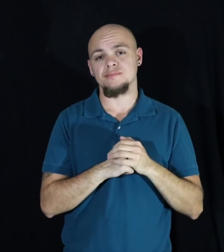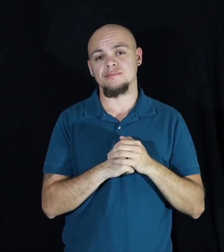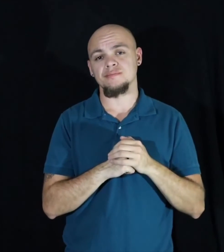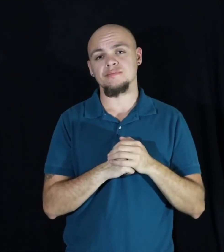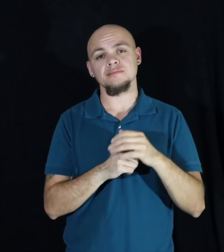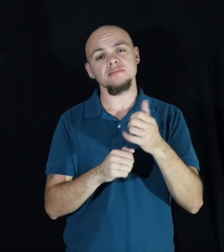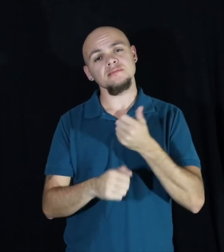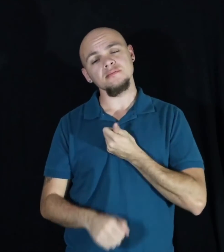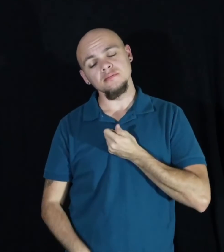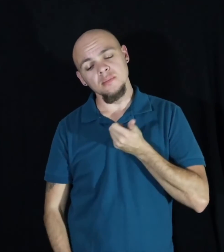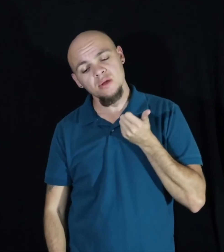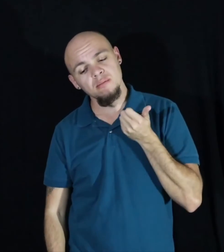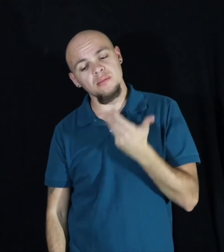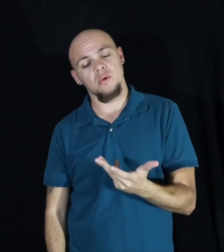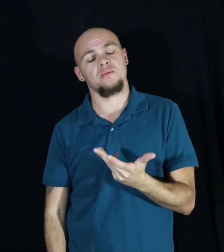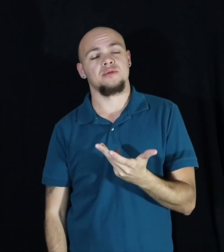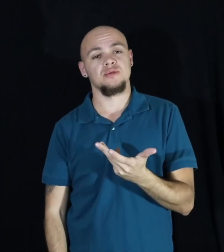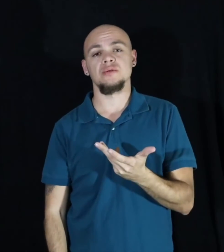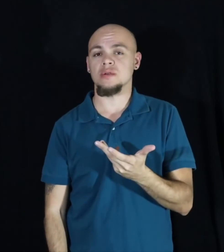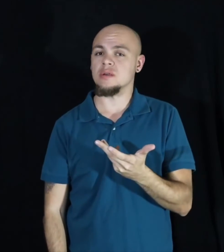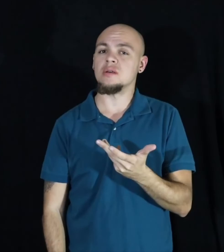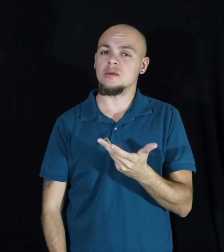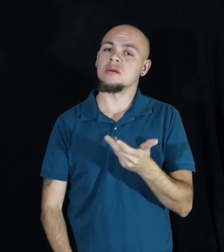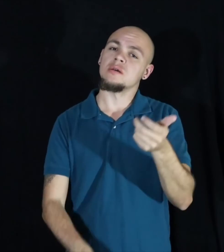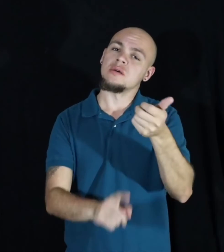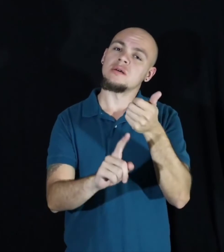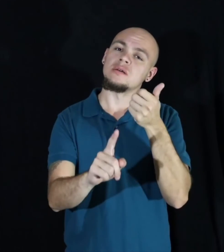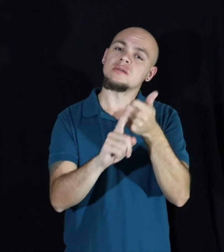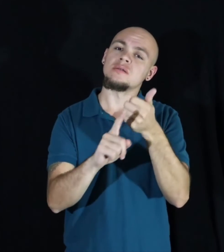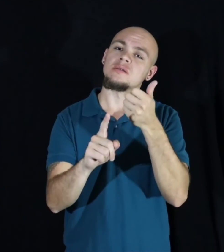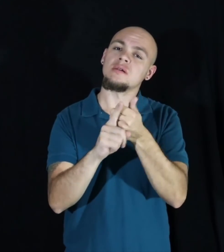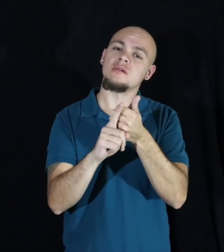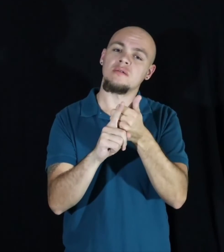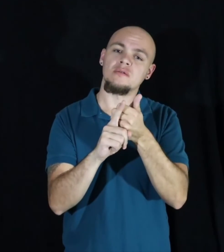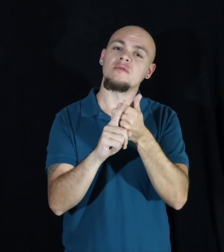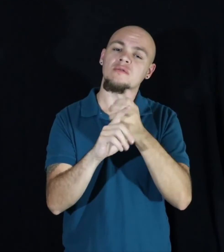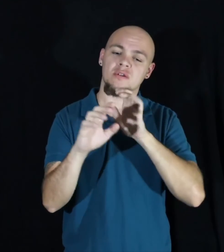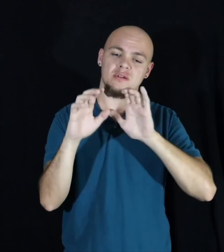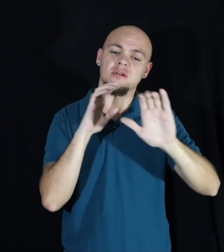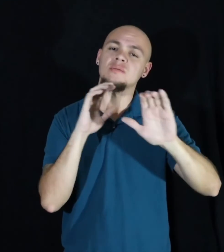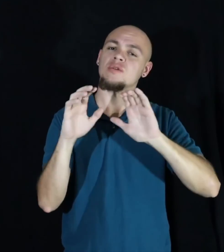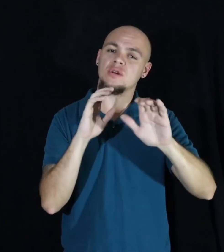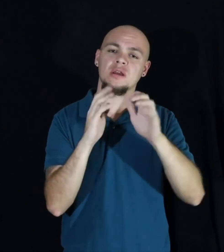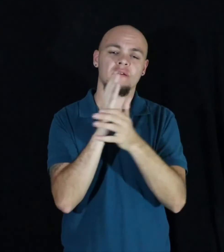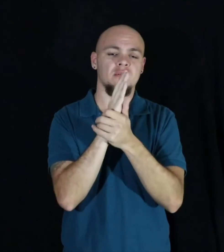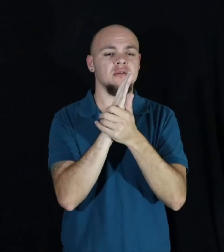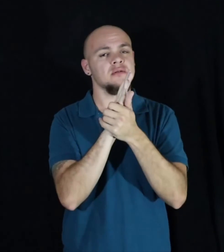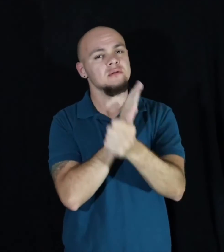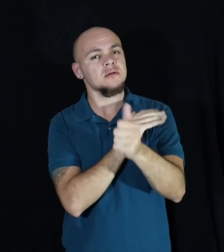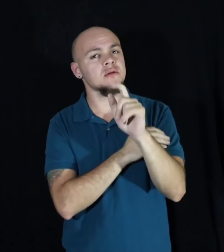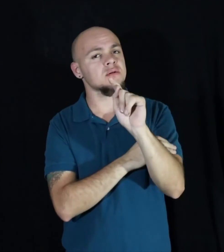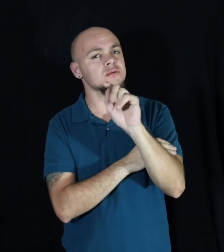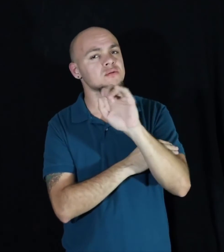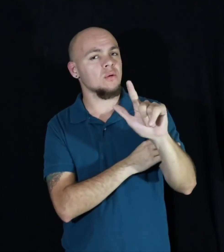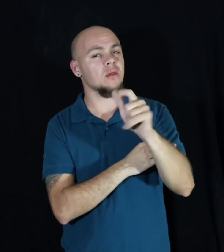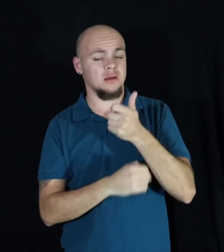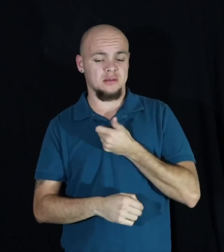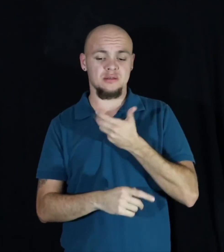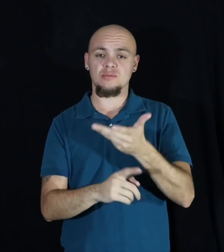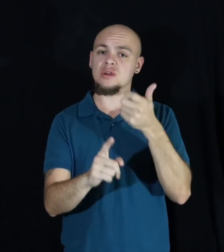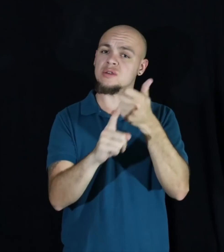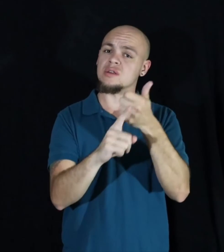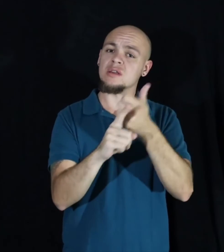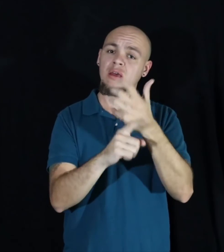Poetry is a really helpful communicative tool. It allows you to express yourself both